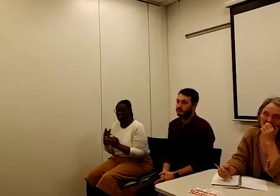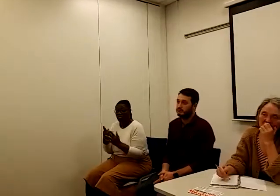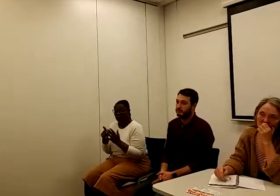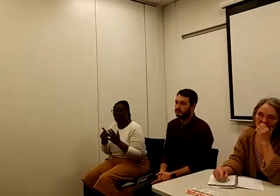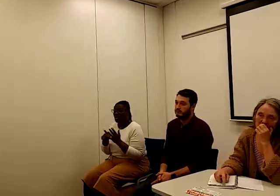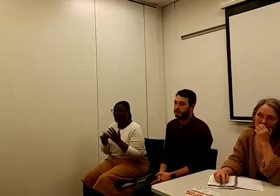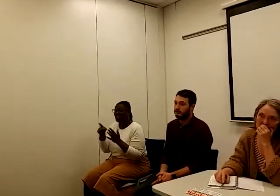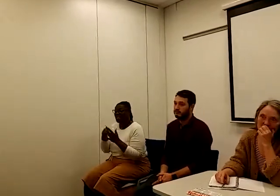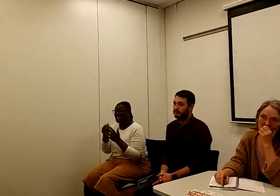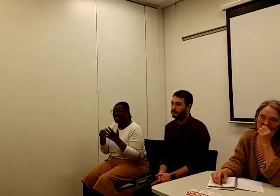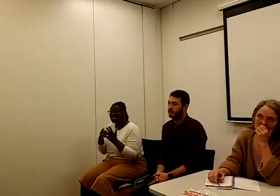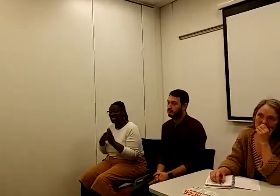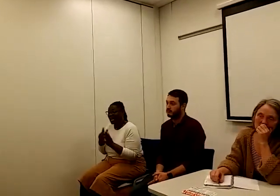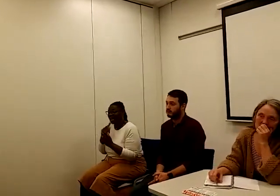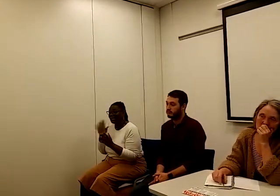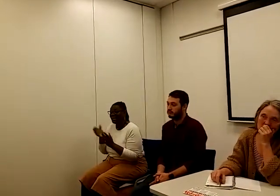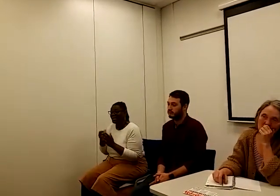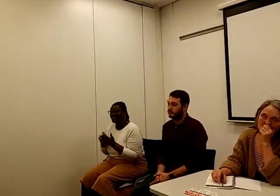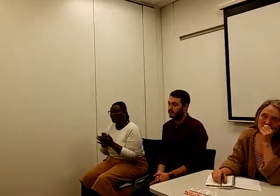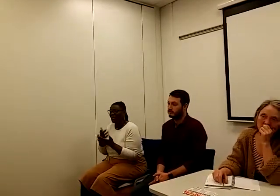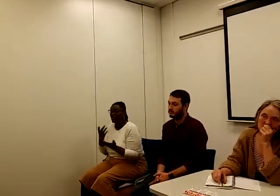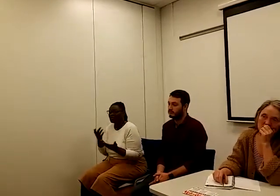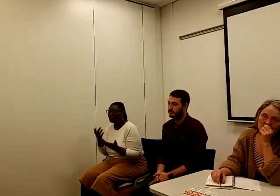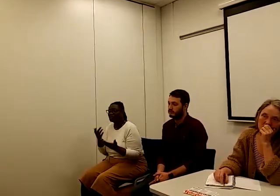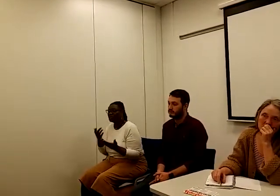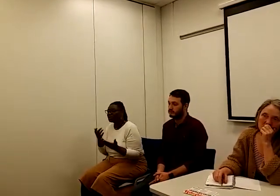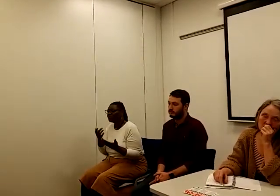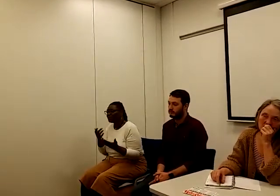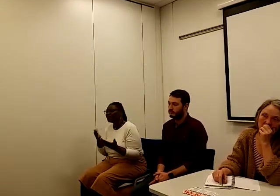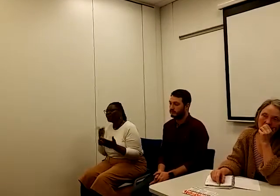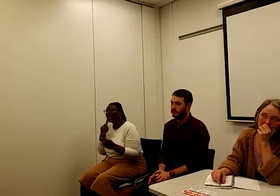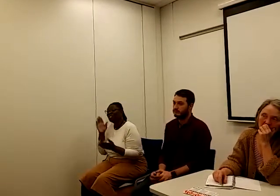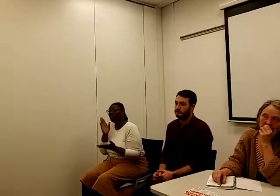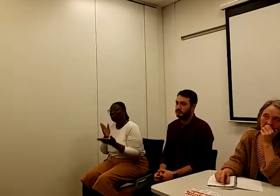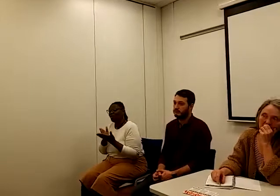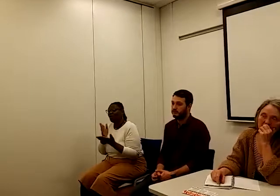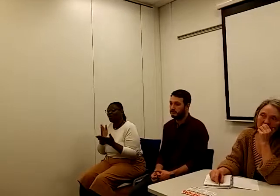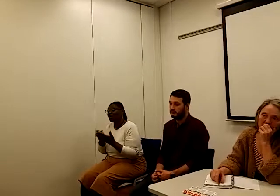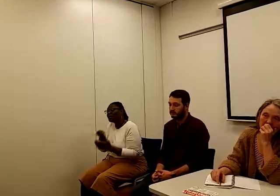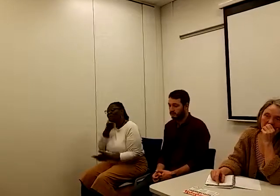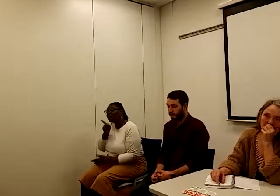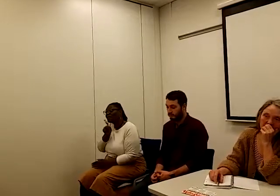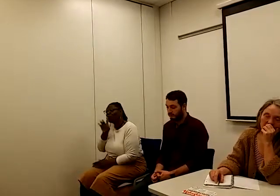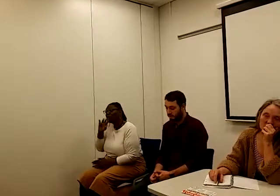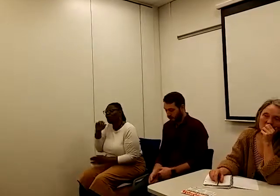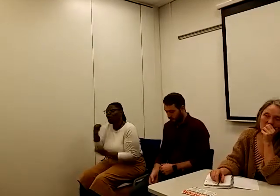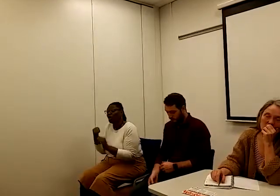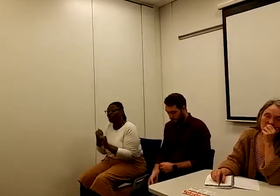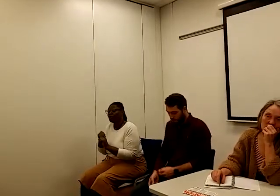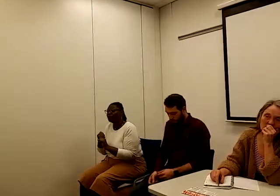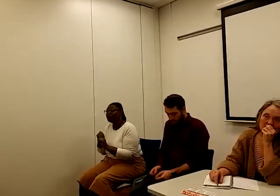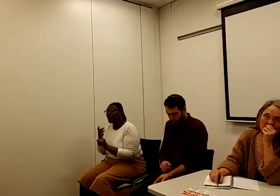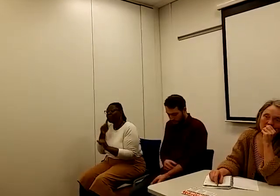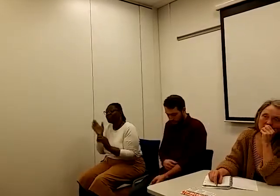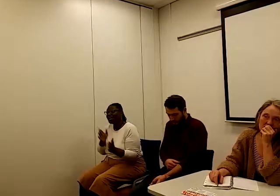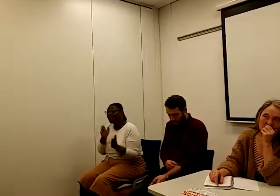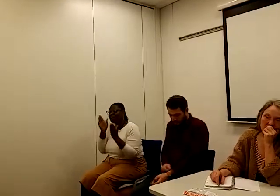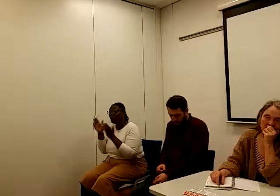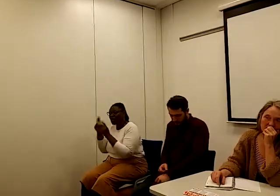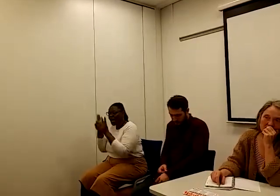ESA income support. And it's true. People that are doing, that have moved house or have had to go to